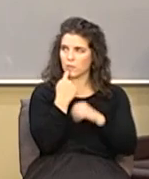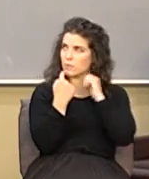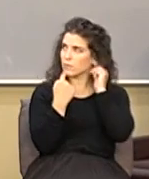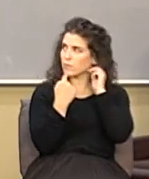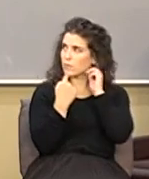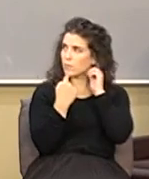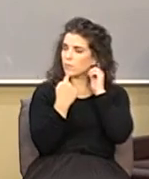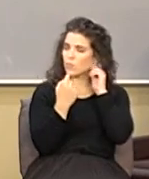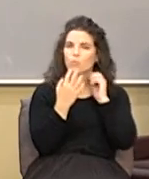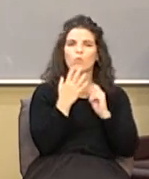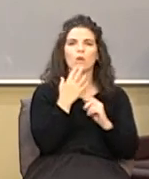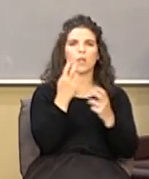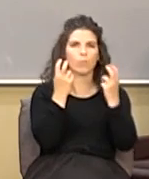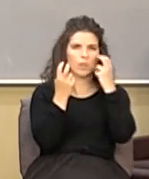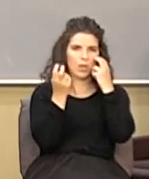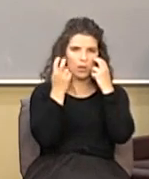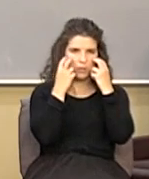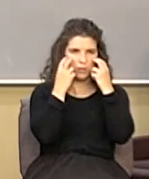we're colorblind